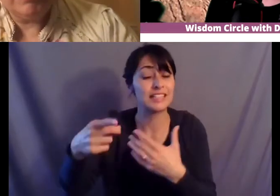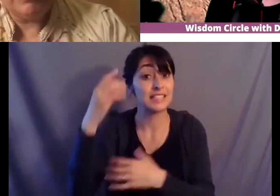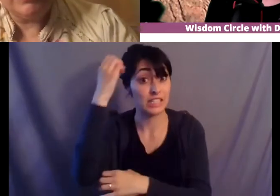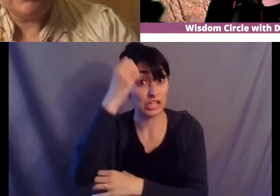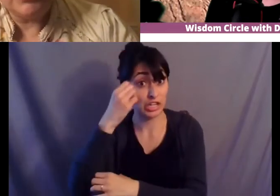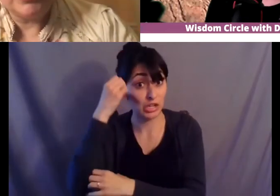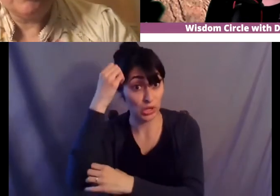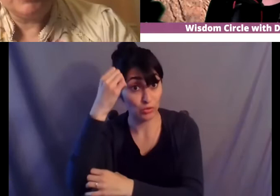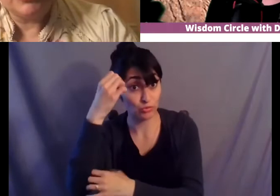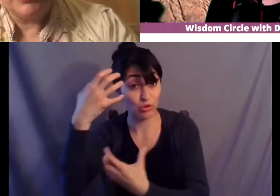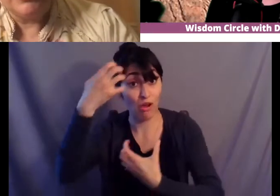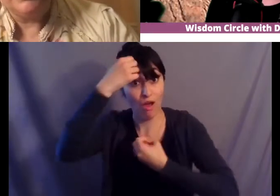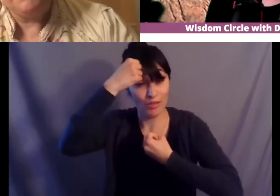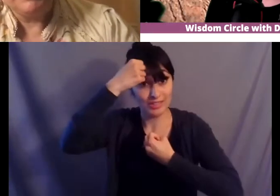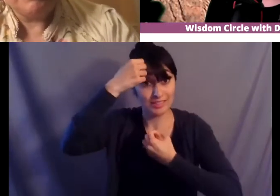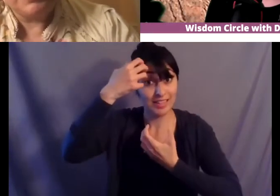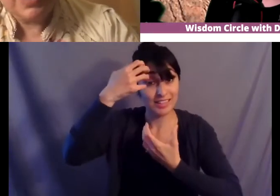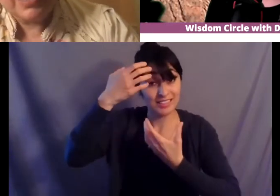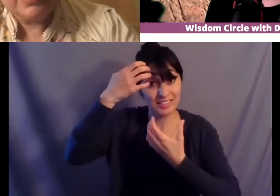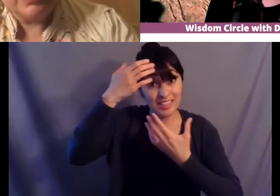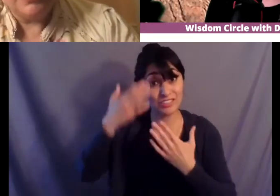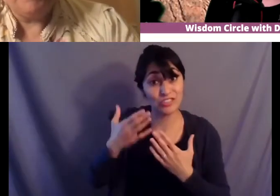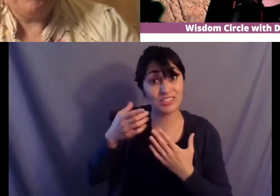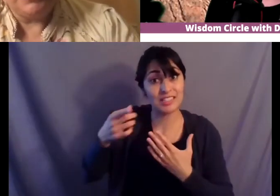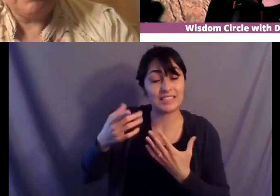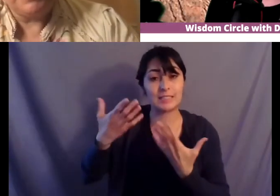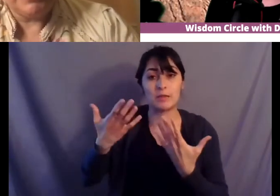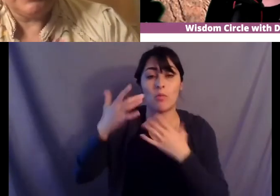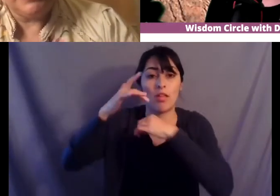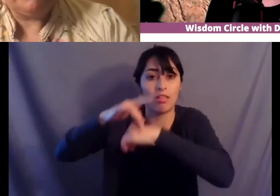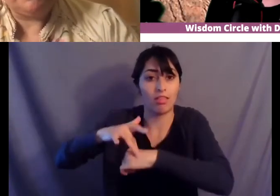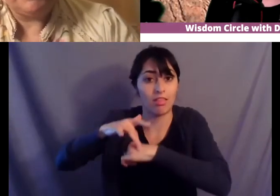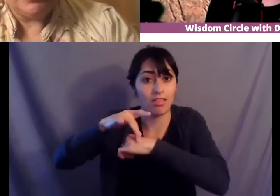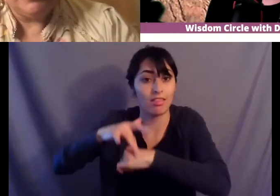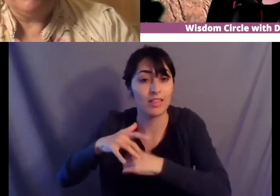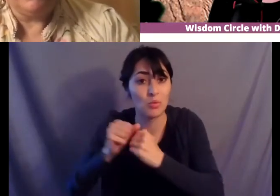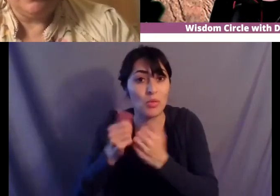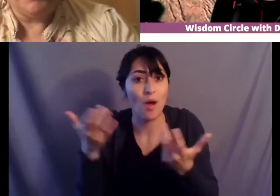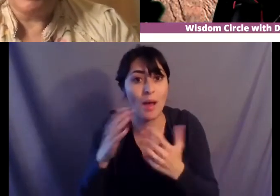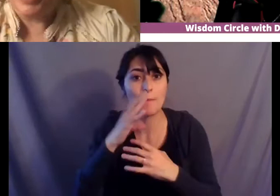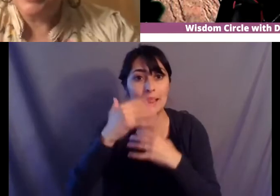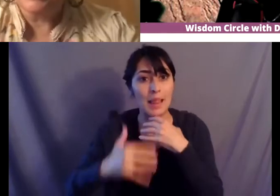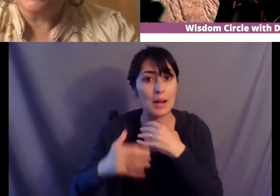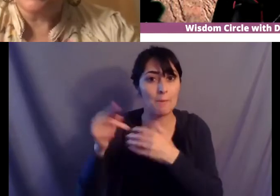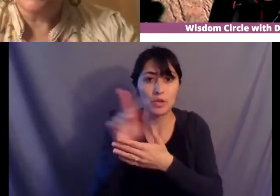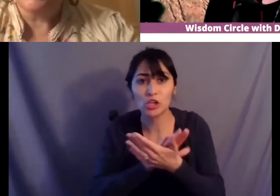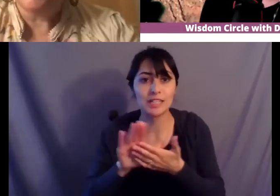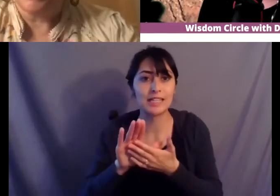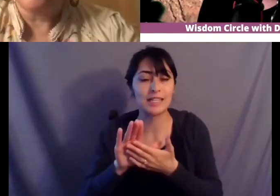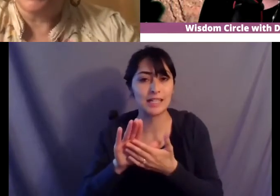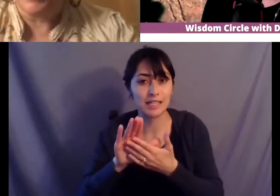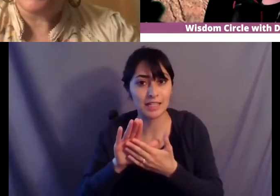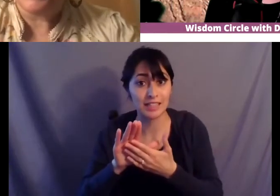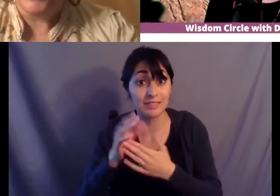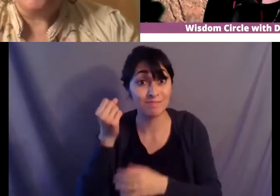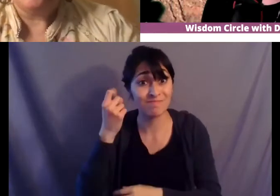colonization which is very obsessed with blood purity even though the reality is